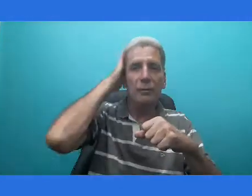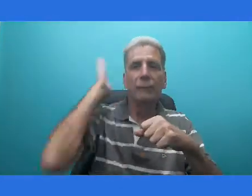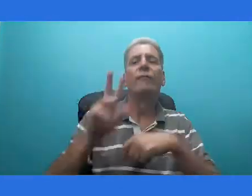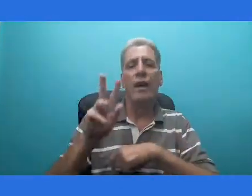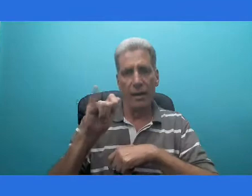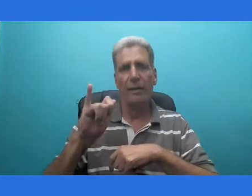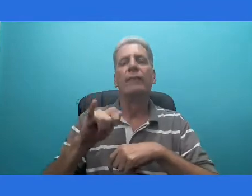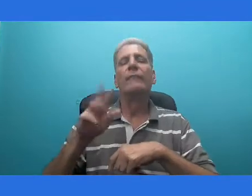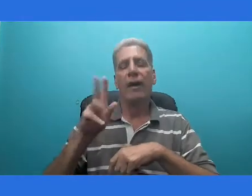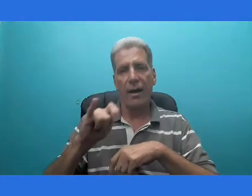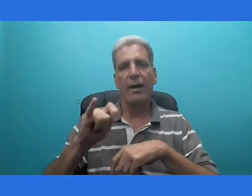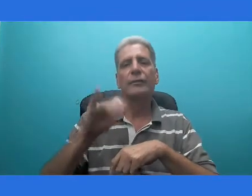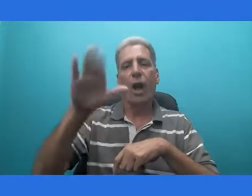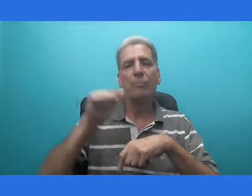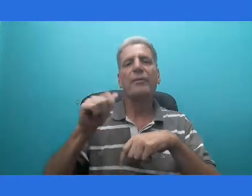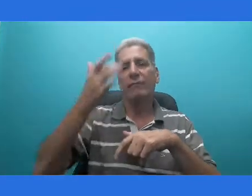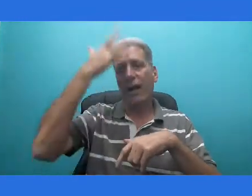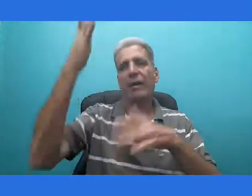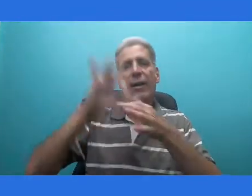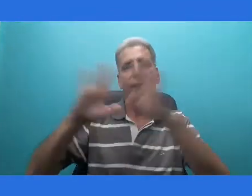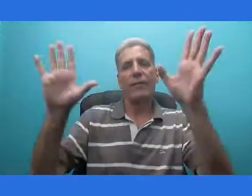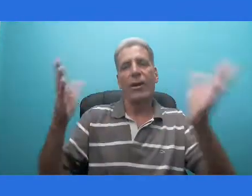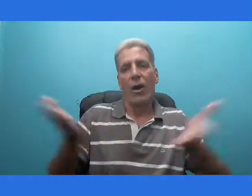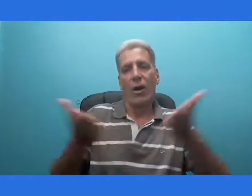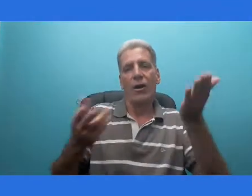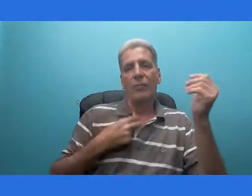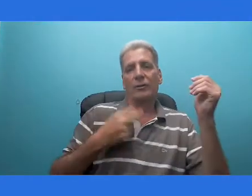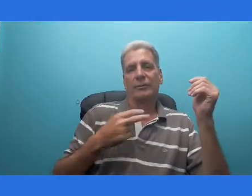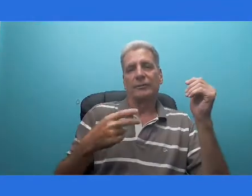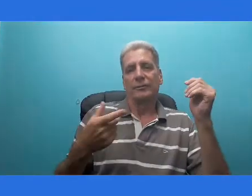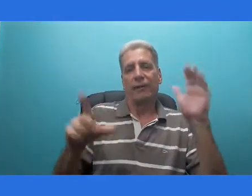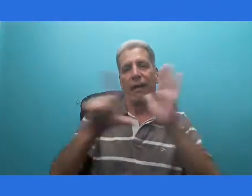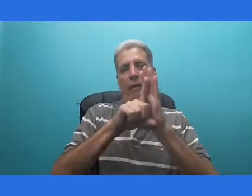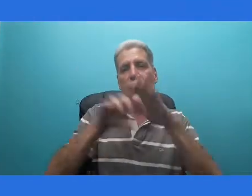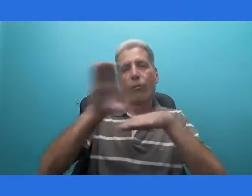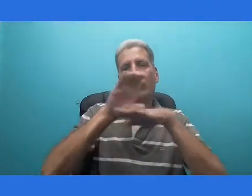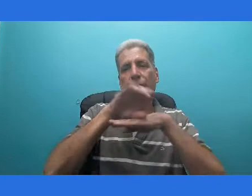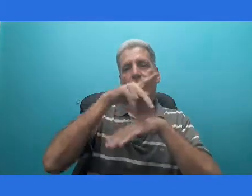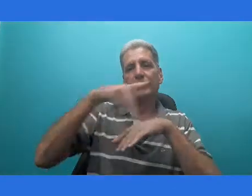with being young now and it feels annoying withragsy